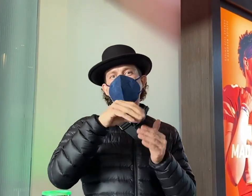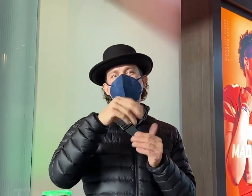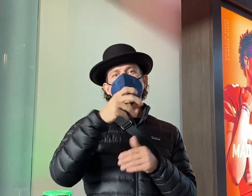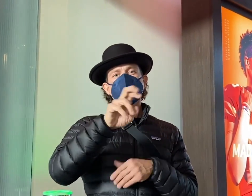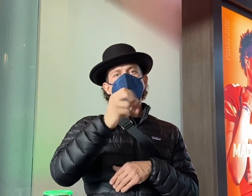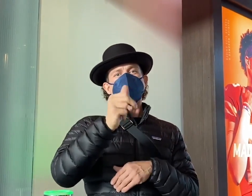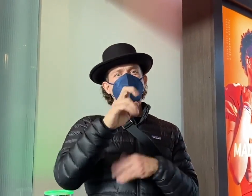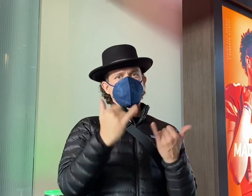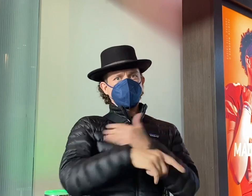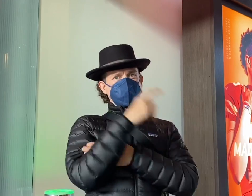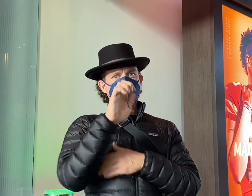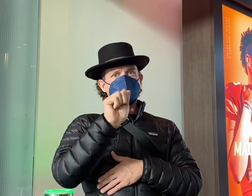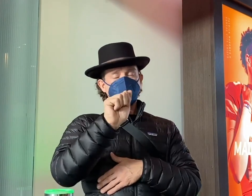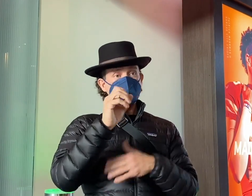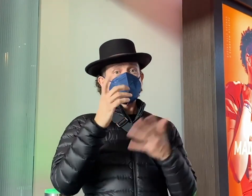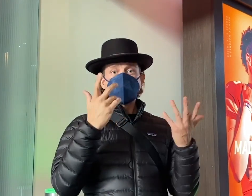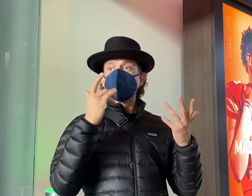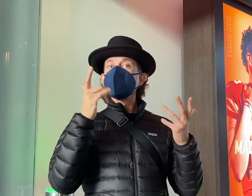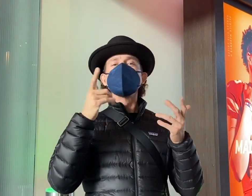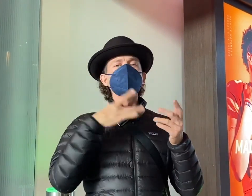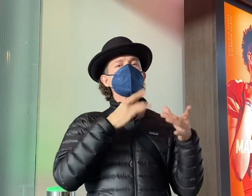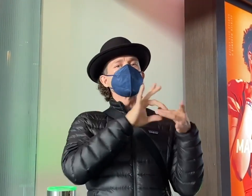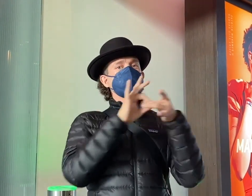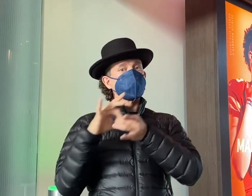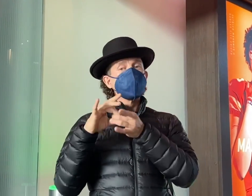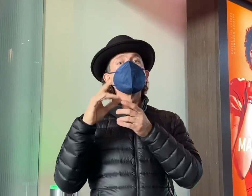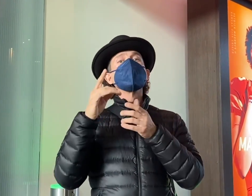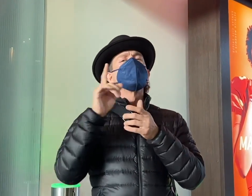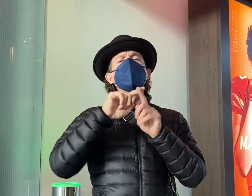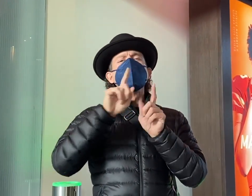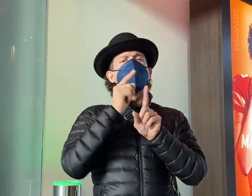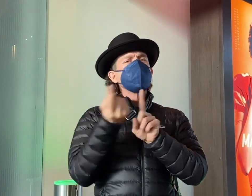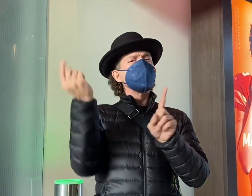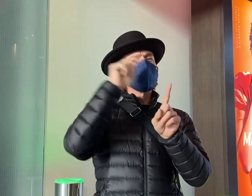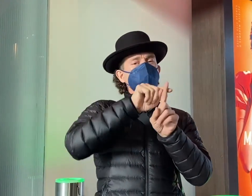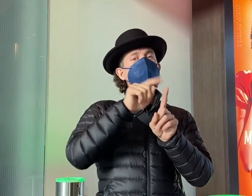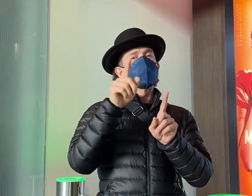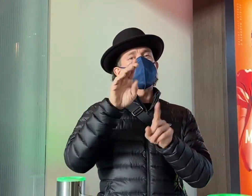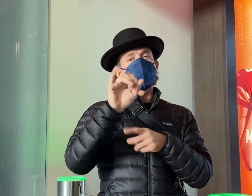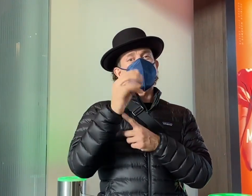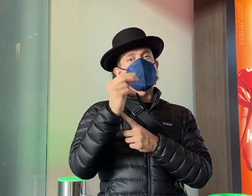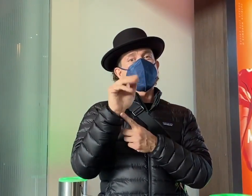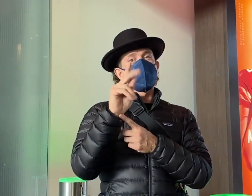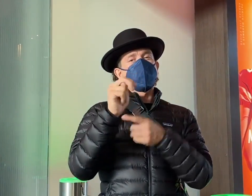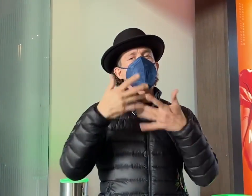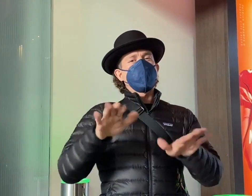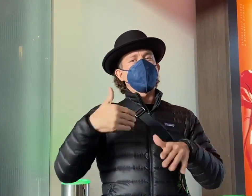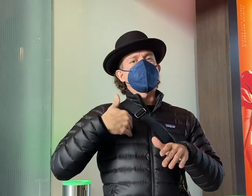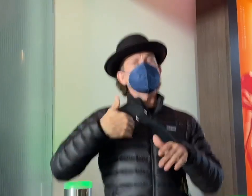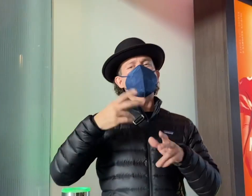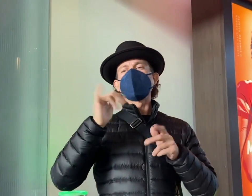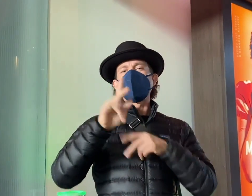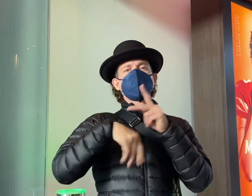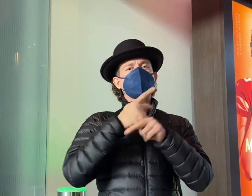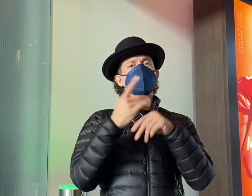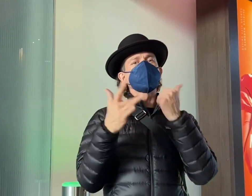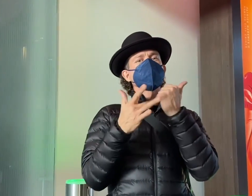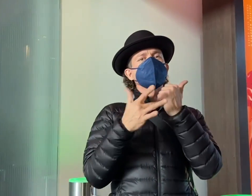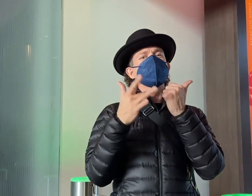per share. John already had the knowledge of technology, football, and coaching, all backed up by his background